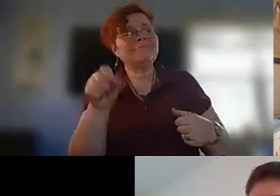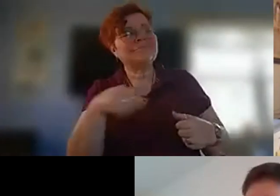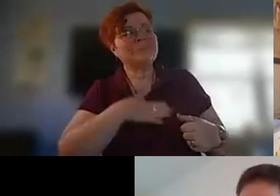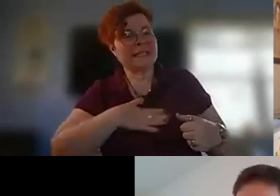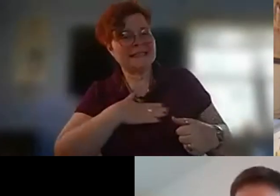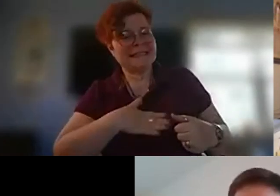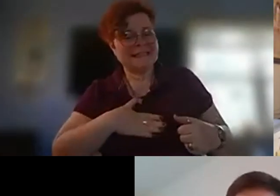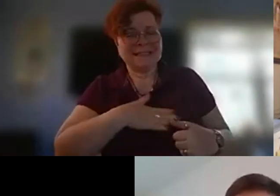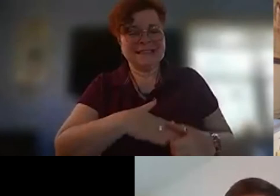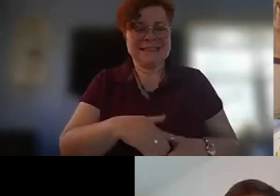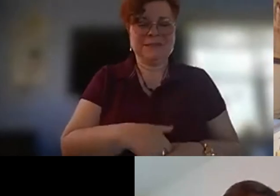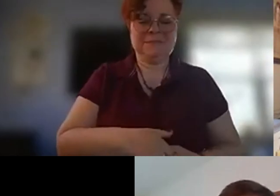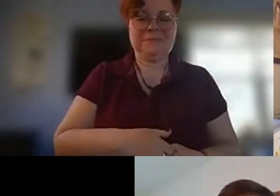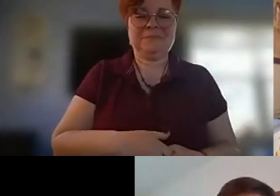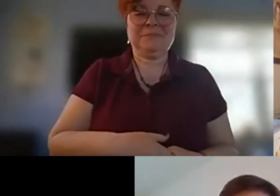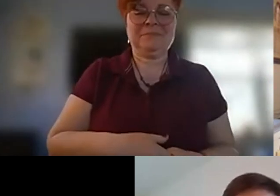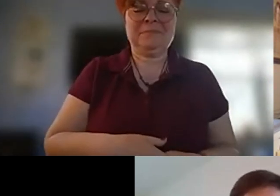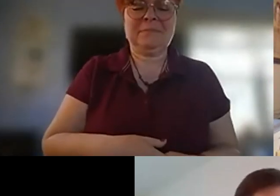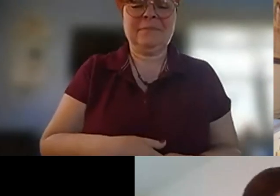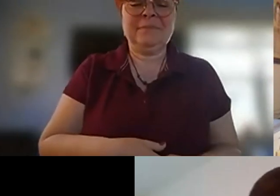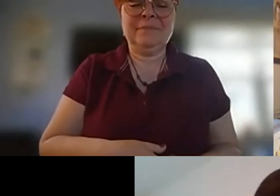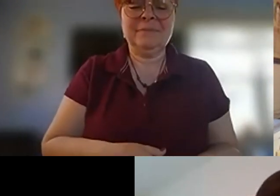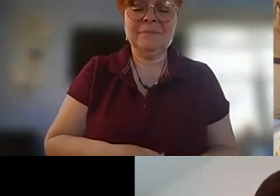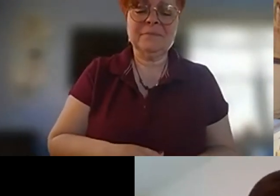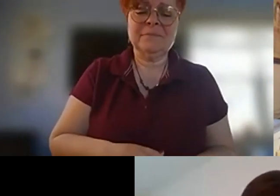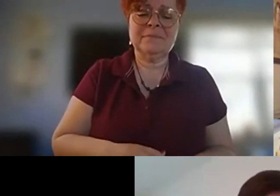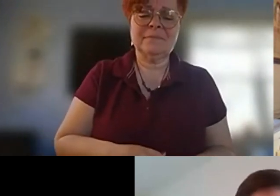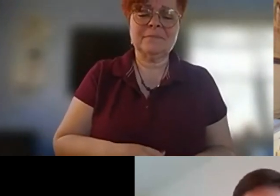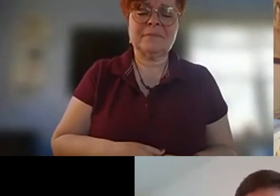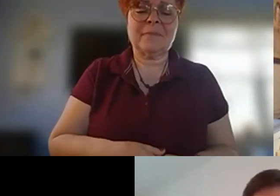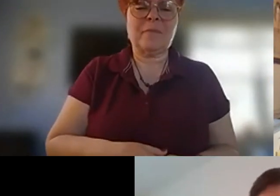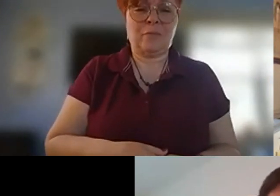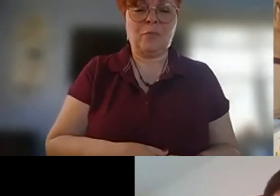okay it's called elder